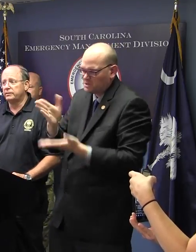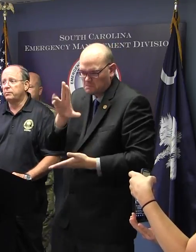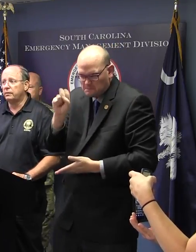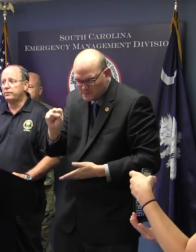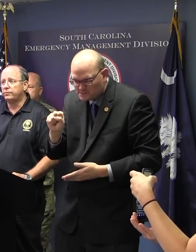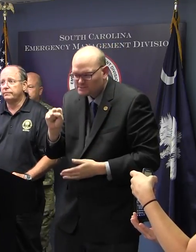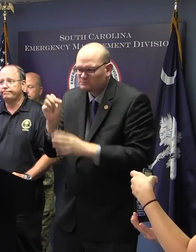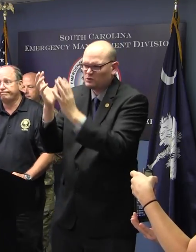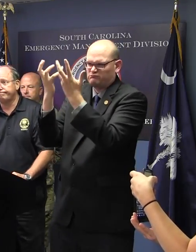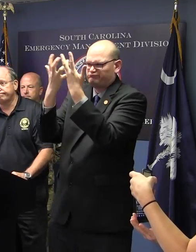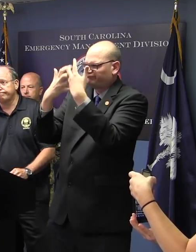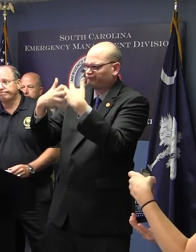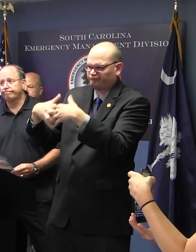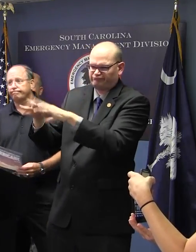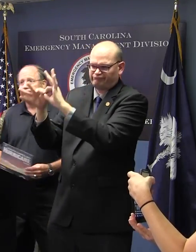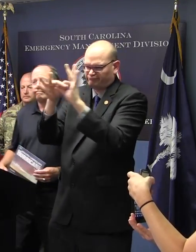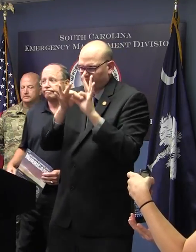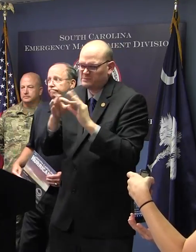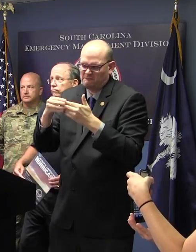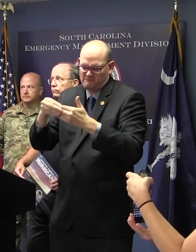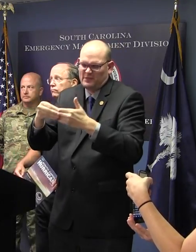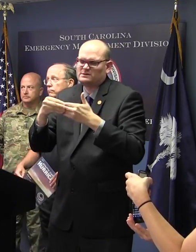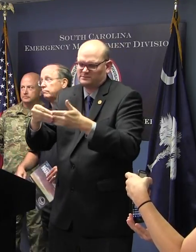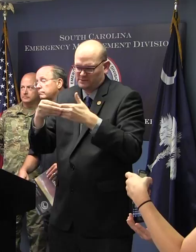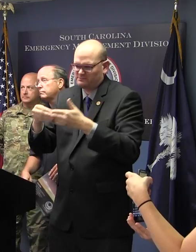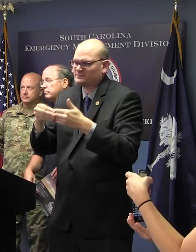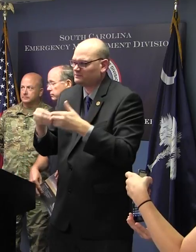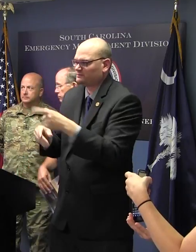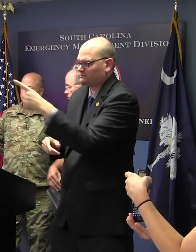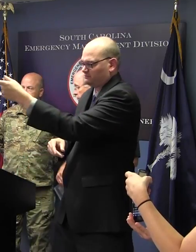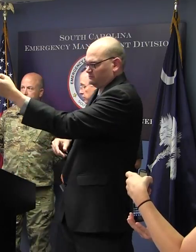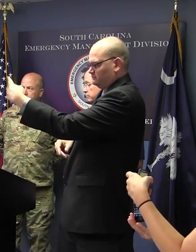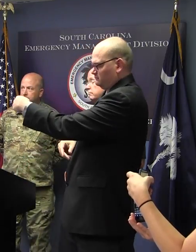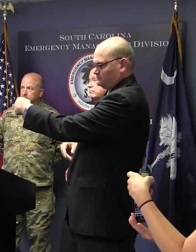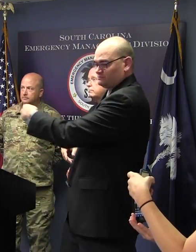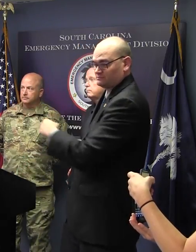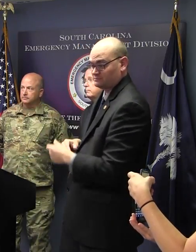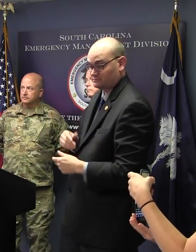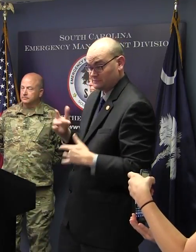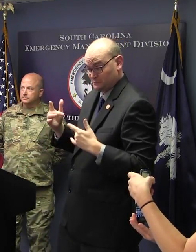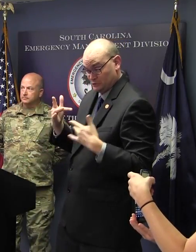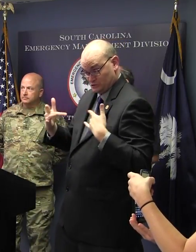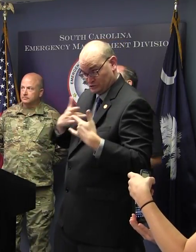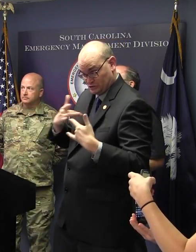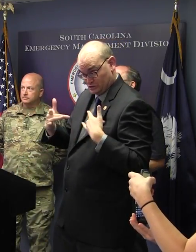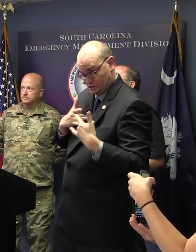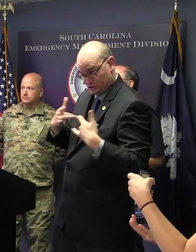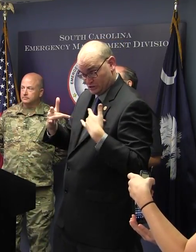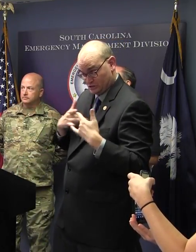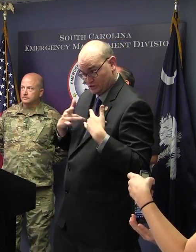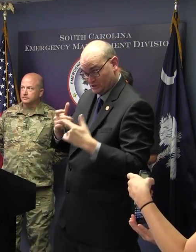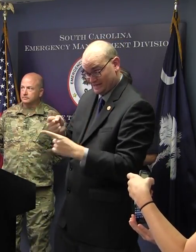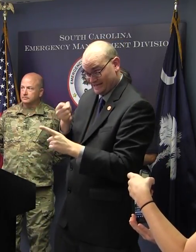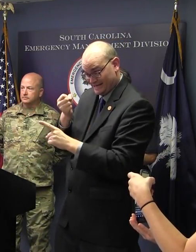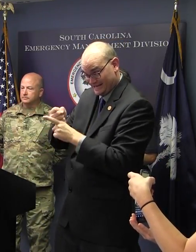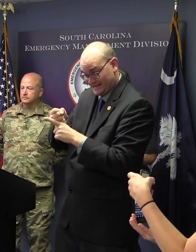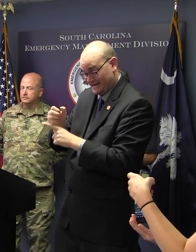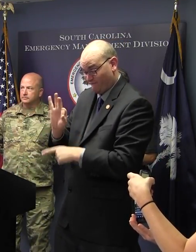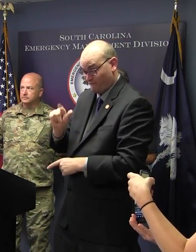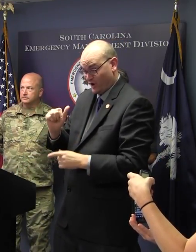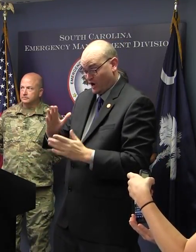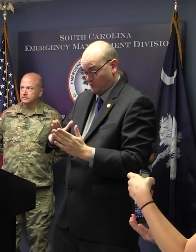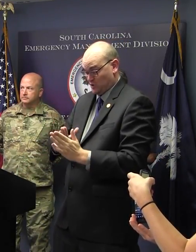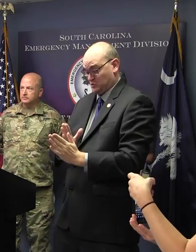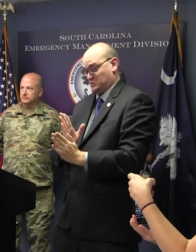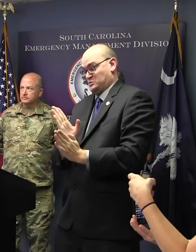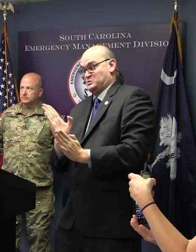it's got a lot of flexibility to it. Are any of you concerned that with the evacuations that will be hitting Florida coming through our area, that that's